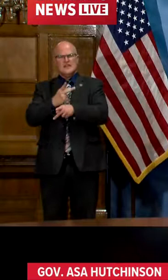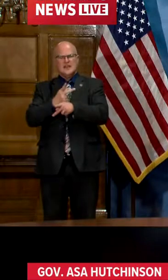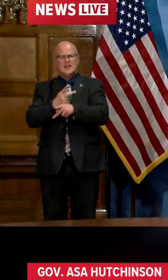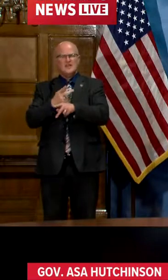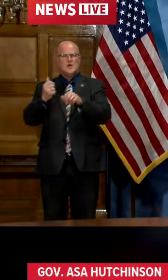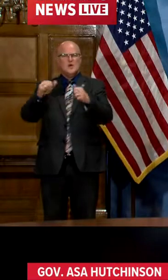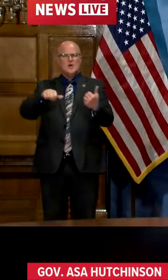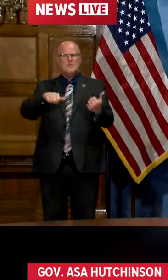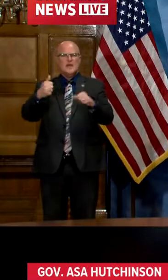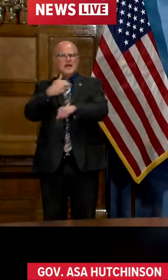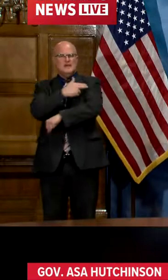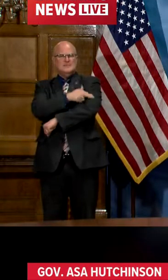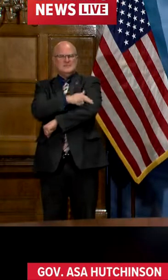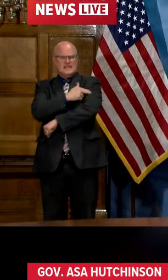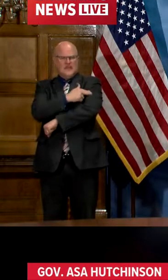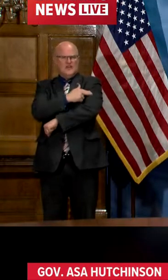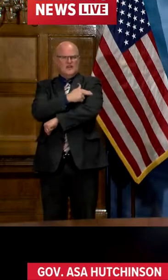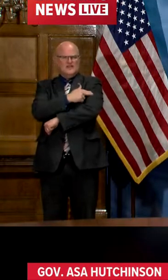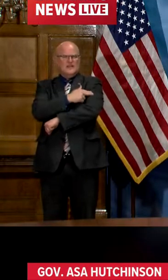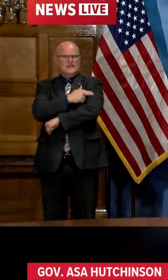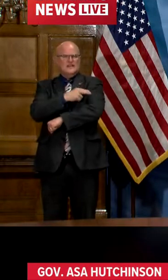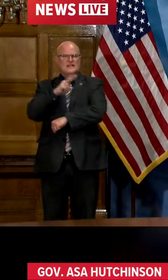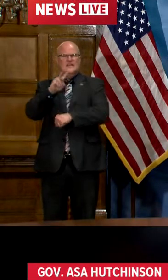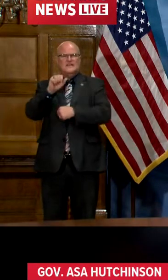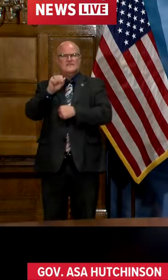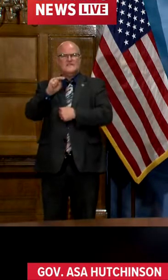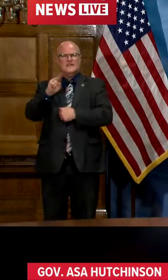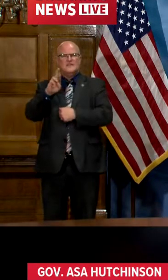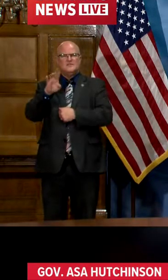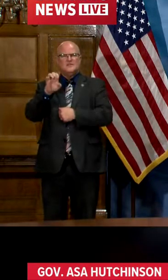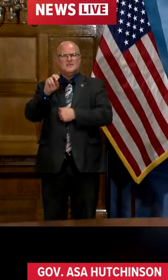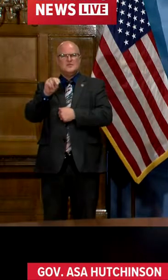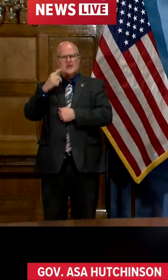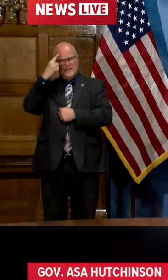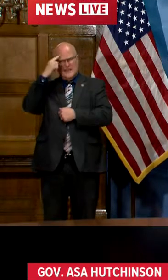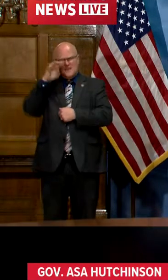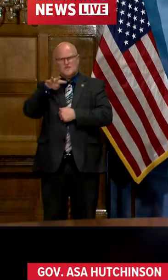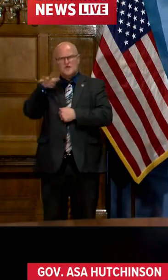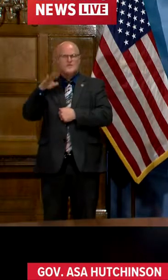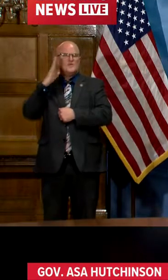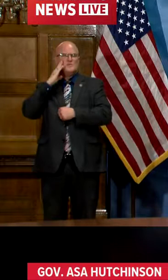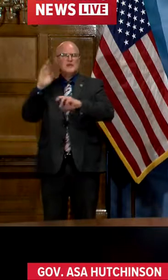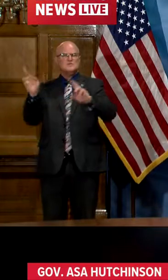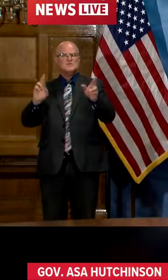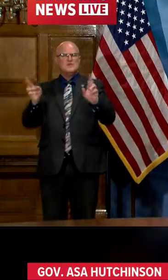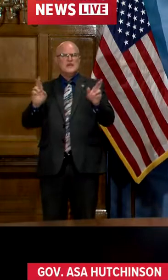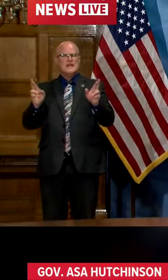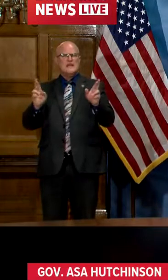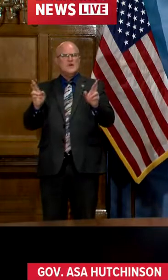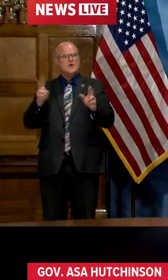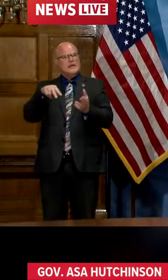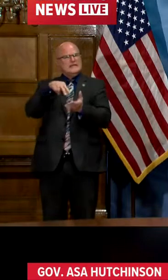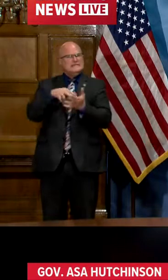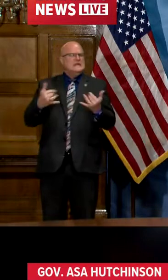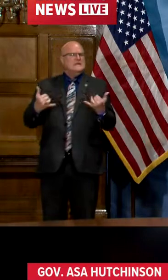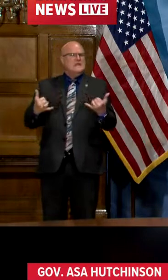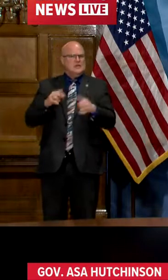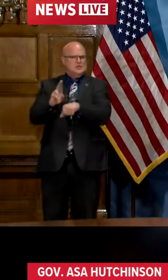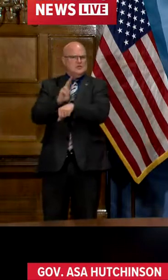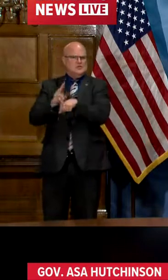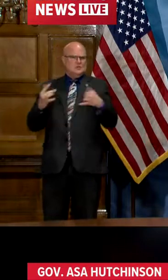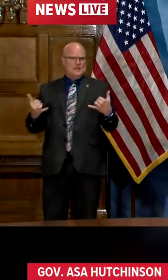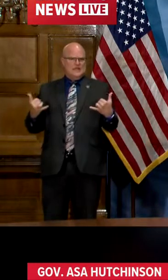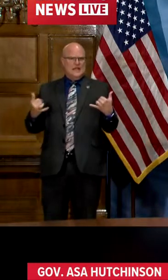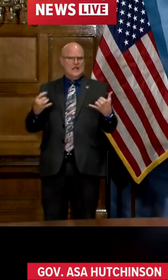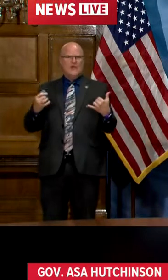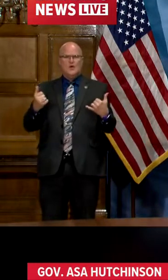Van Buren, their first phase, I believe, if I'm not mistaken, something like 44 beds ready to go. Where do those stand? Are they being utilized at